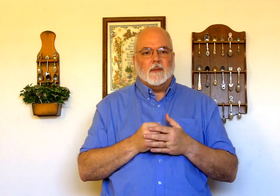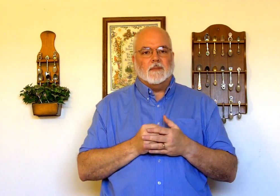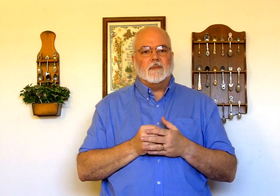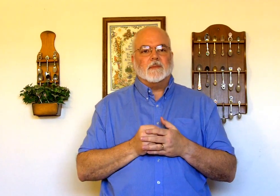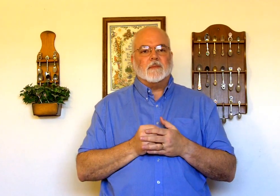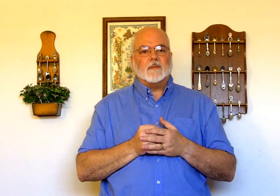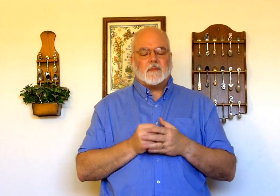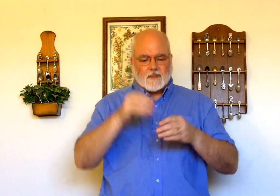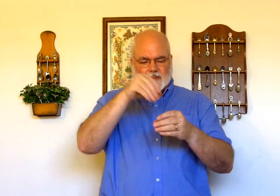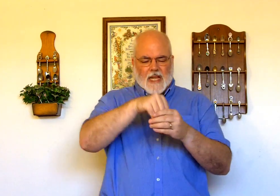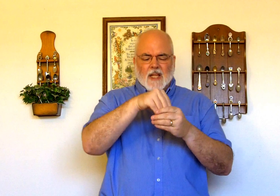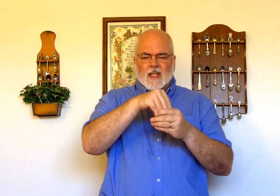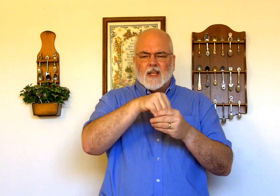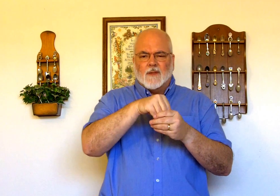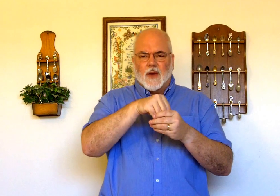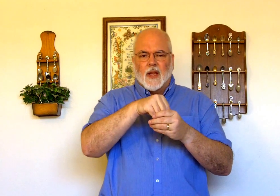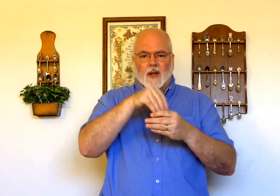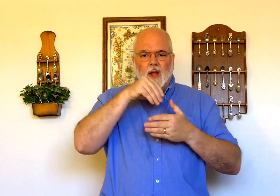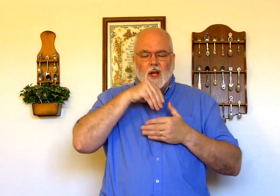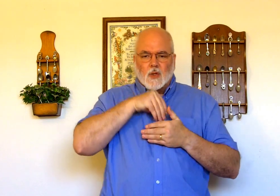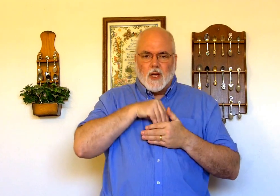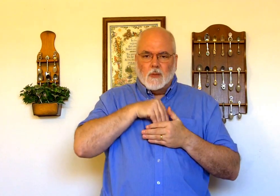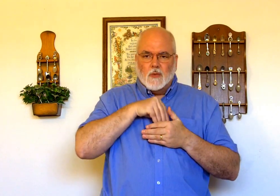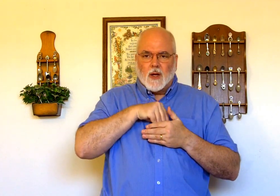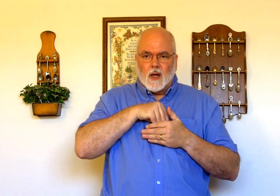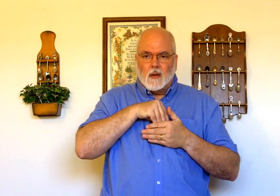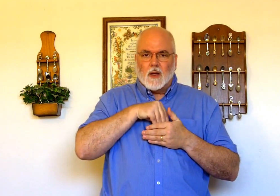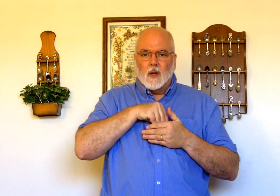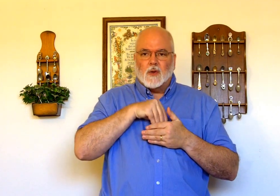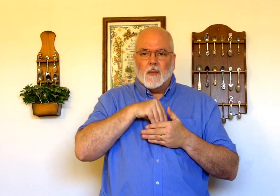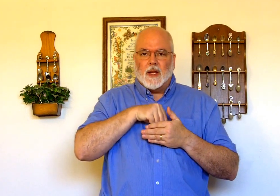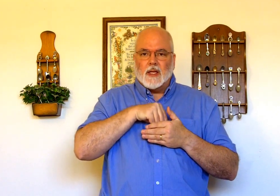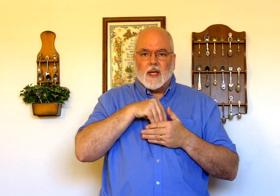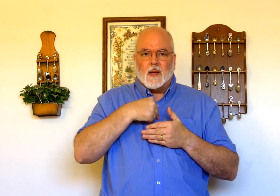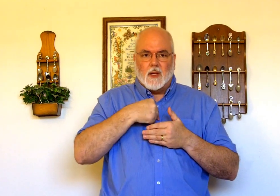this is a sign for in so I just move it a little bit closer and make it inside me